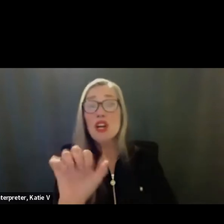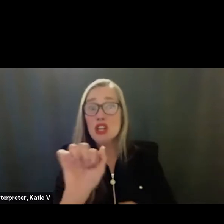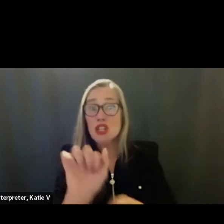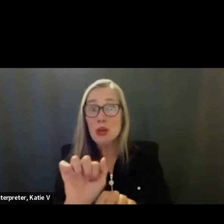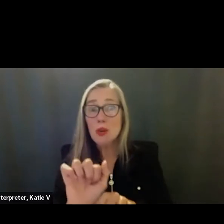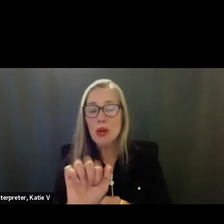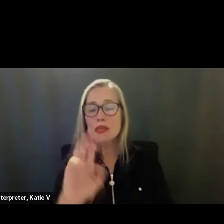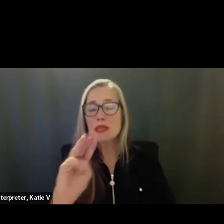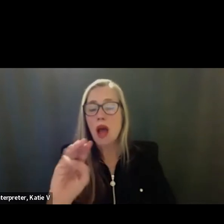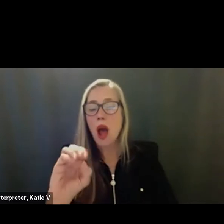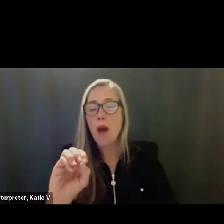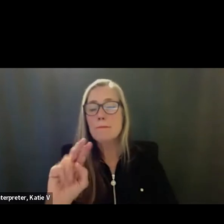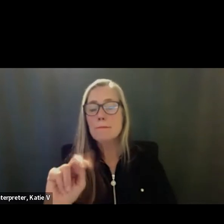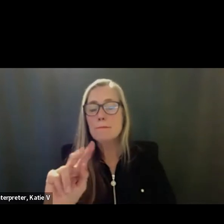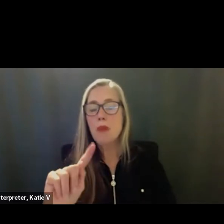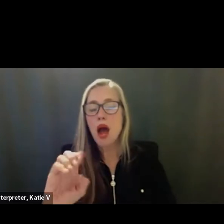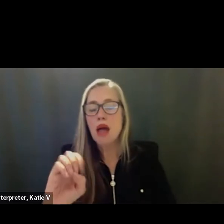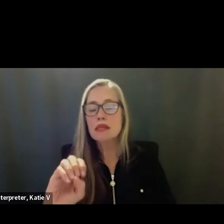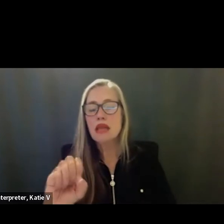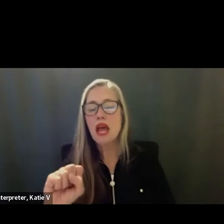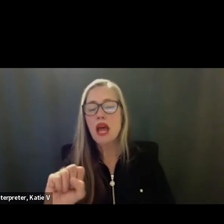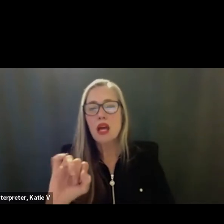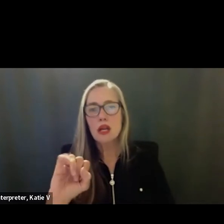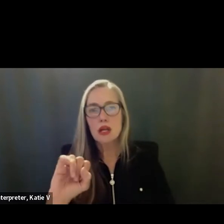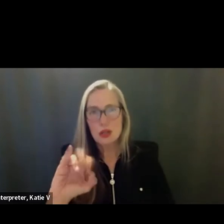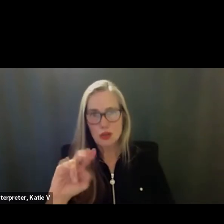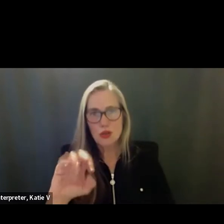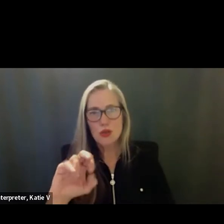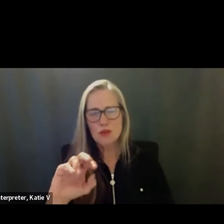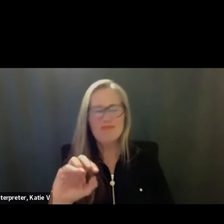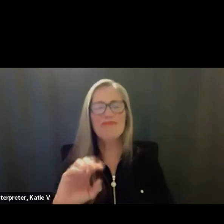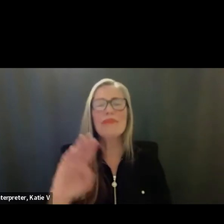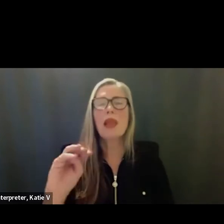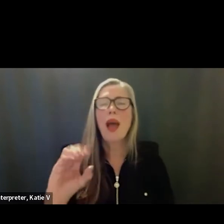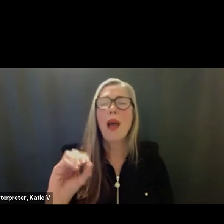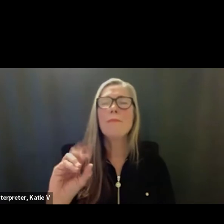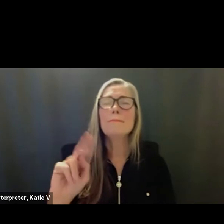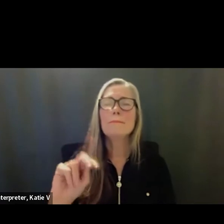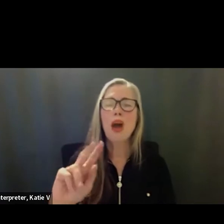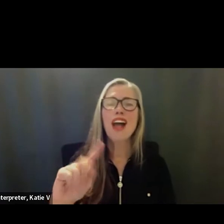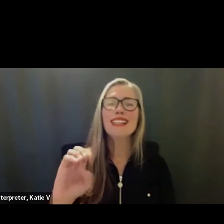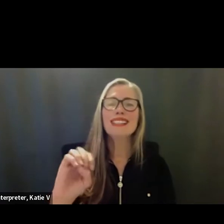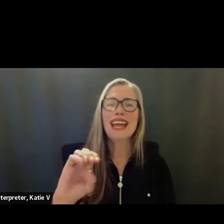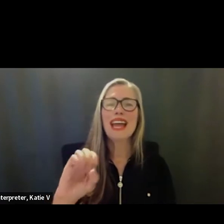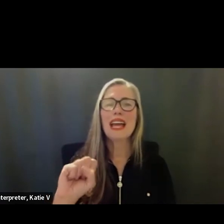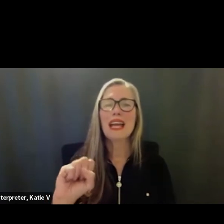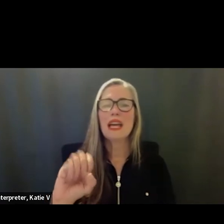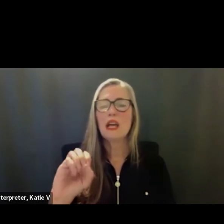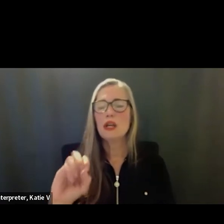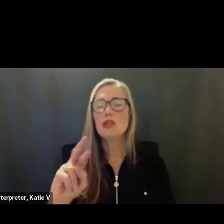We also have, oh, I'm missing my notes here. We are missing her name.